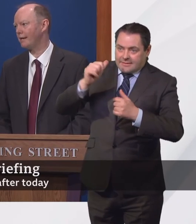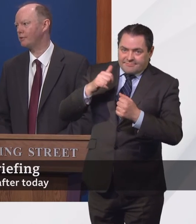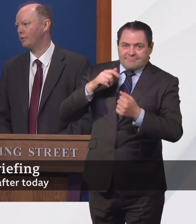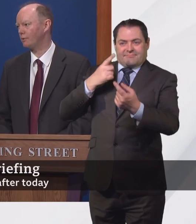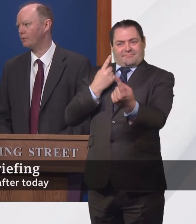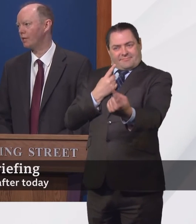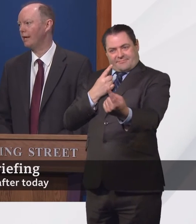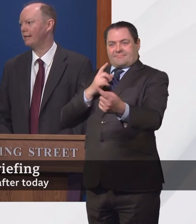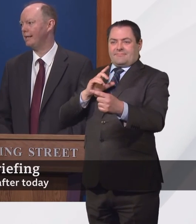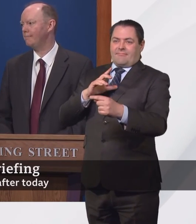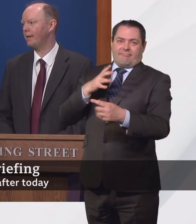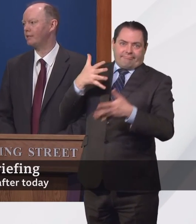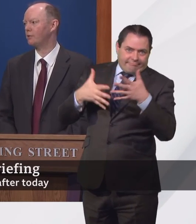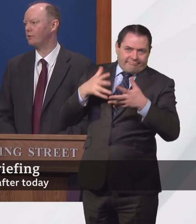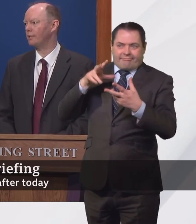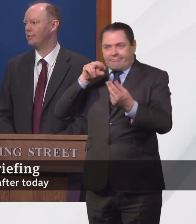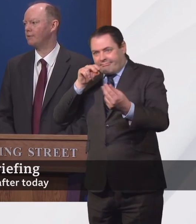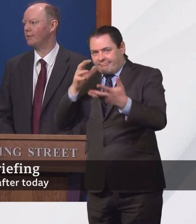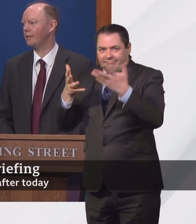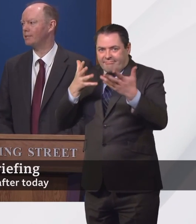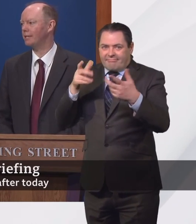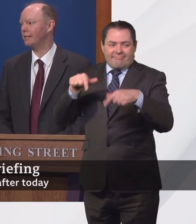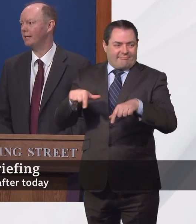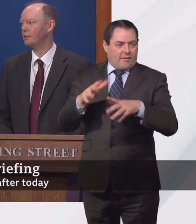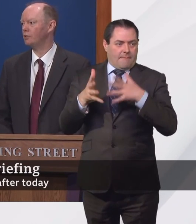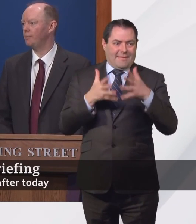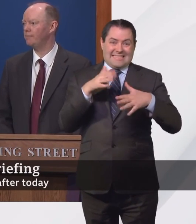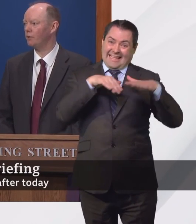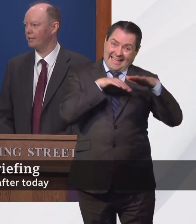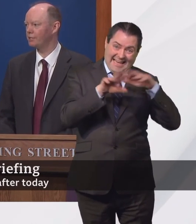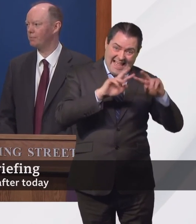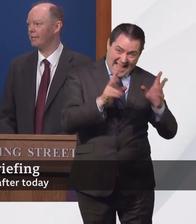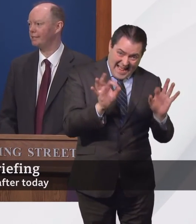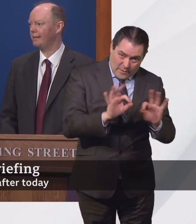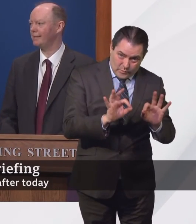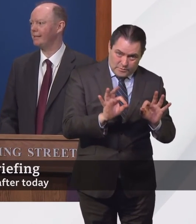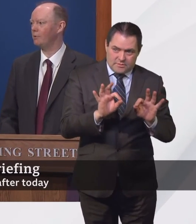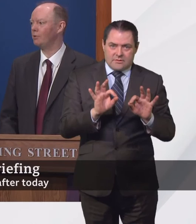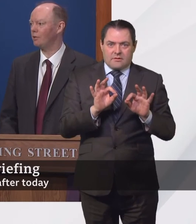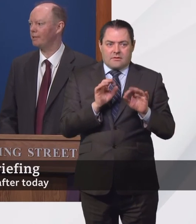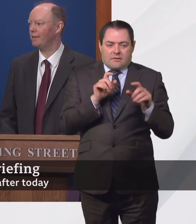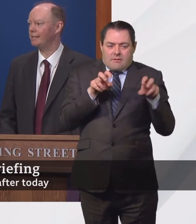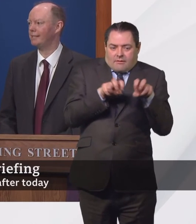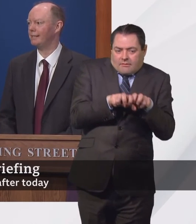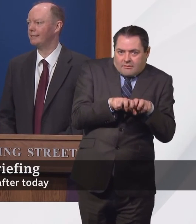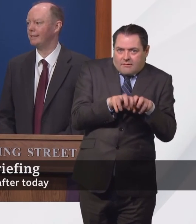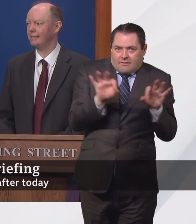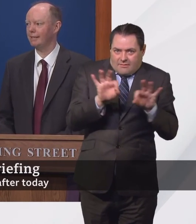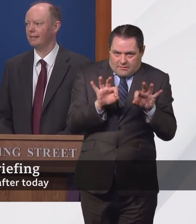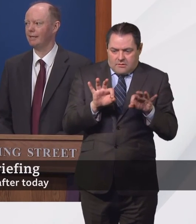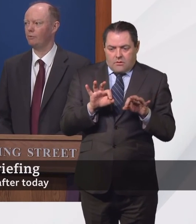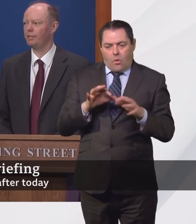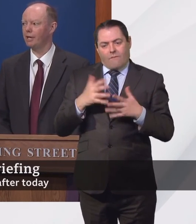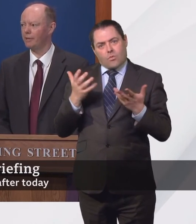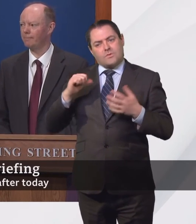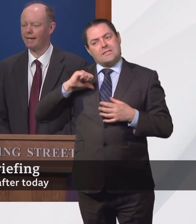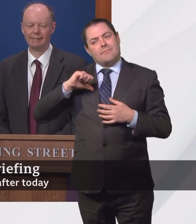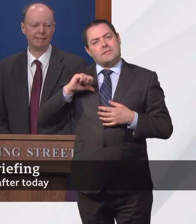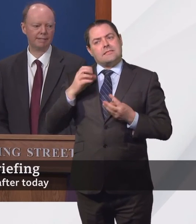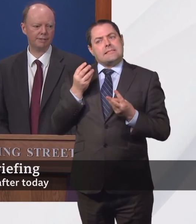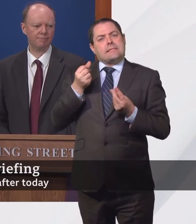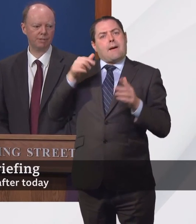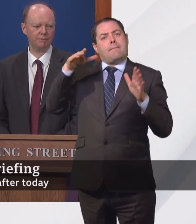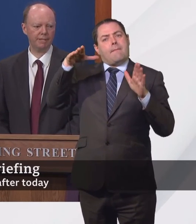are not in their households, the impact in terms of an uptick should be modest, but I think it would not be realistic to think there will be no